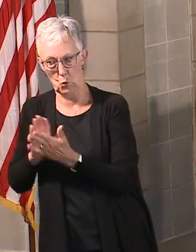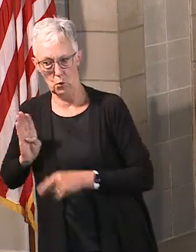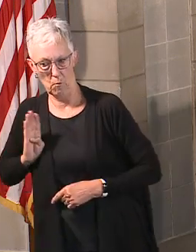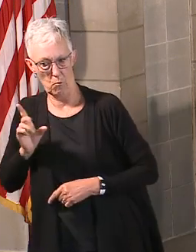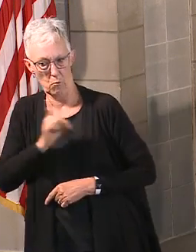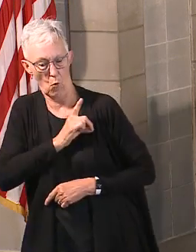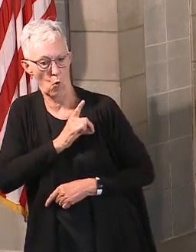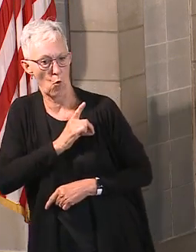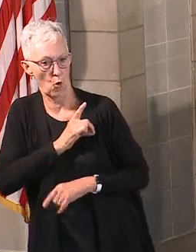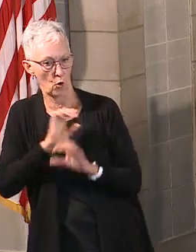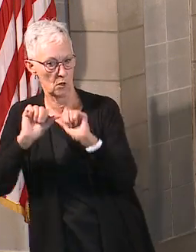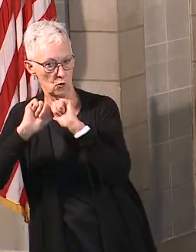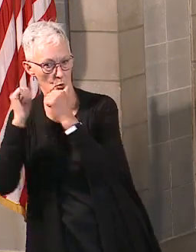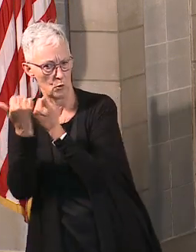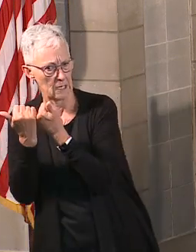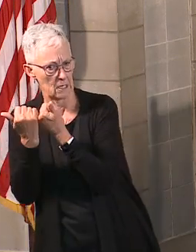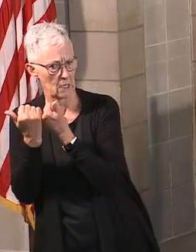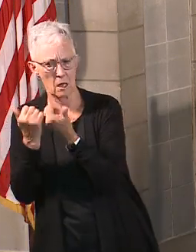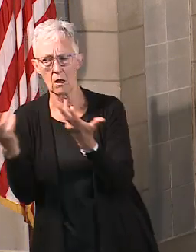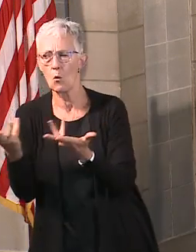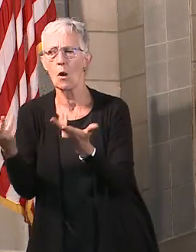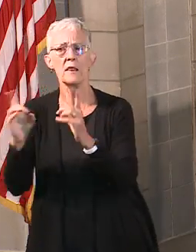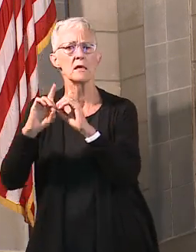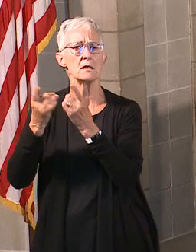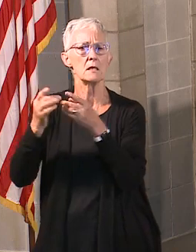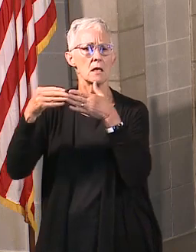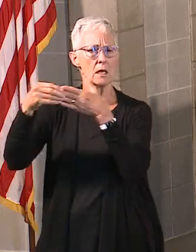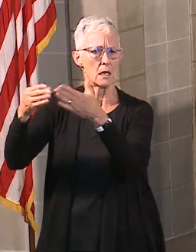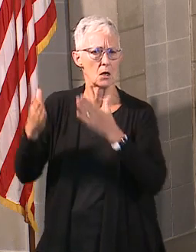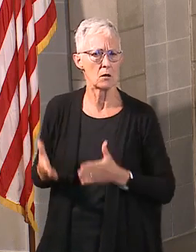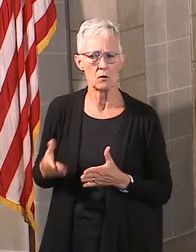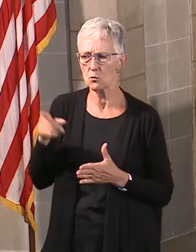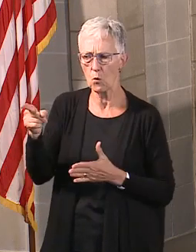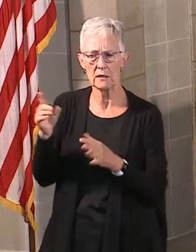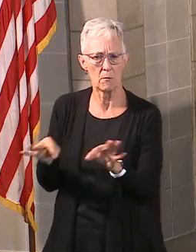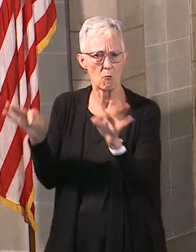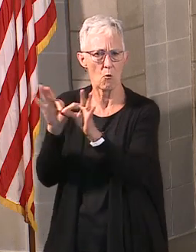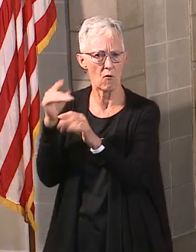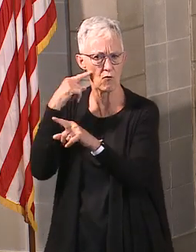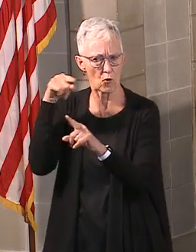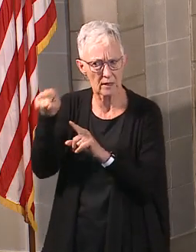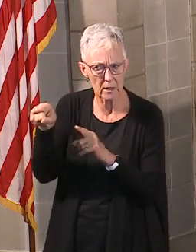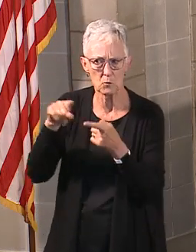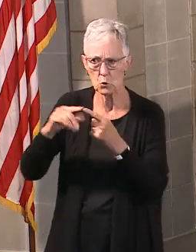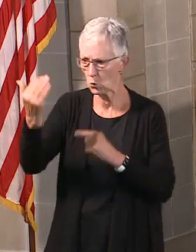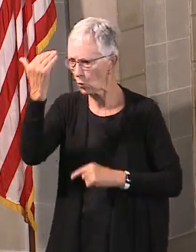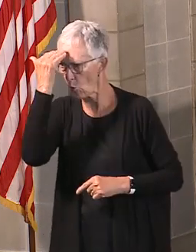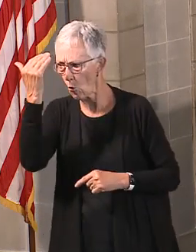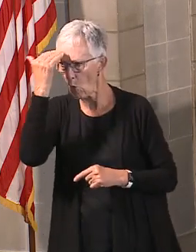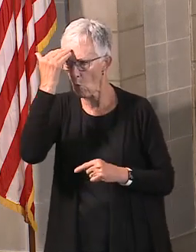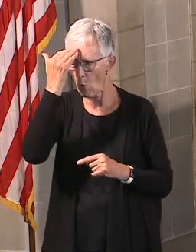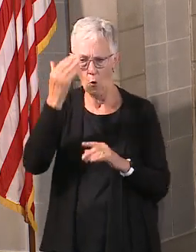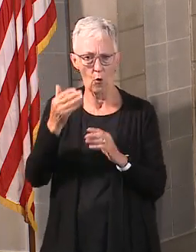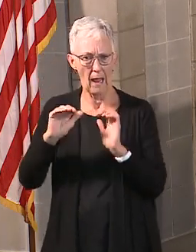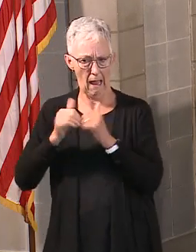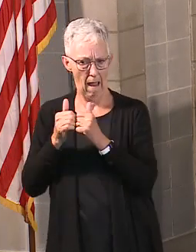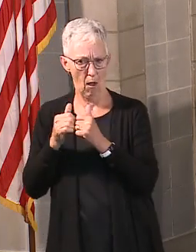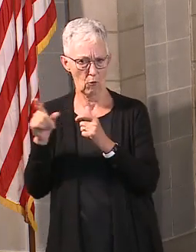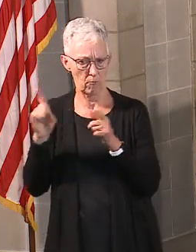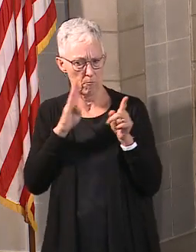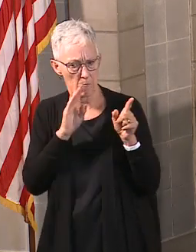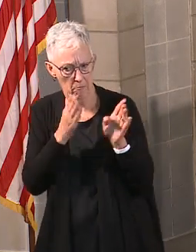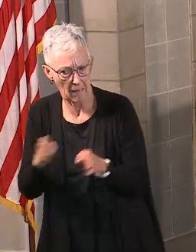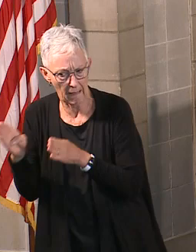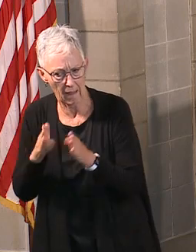needed to know about these particular plans. And as well, we worked with local health directors as they developed core principles for opening schools.